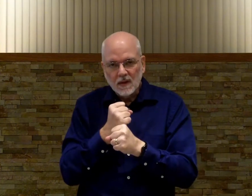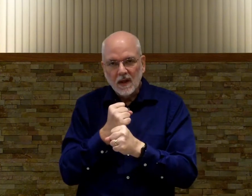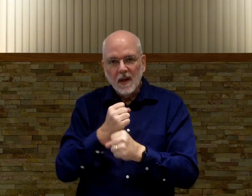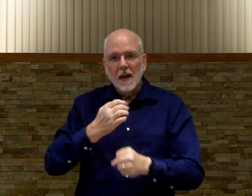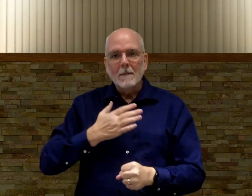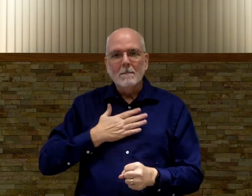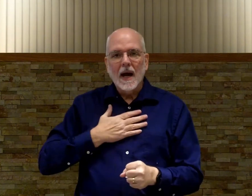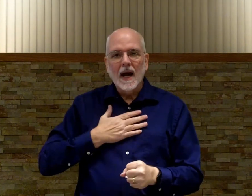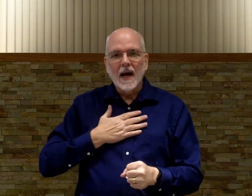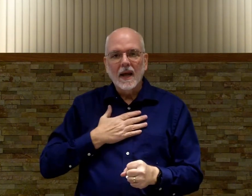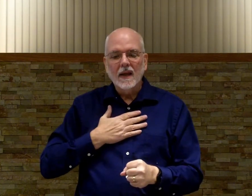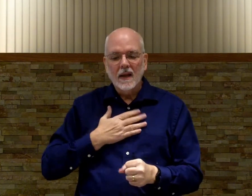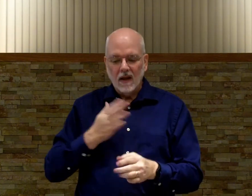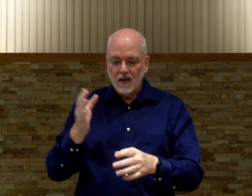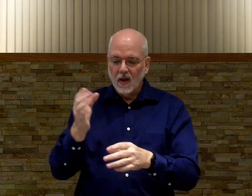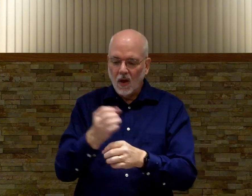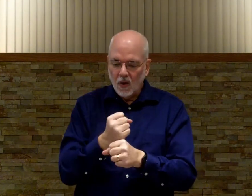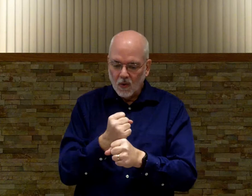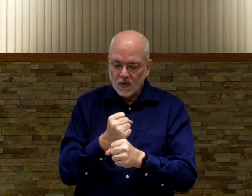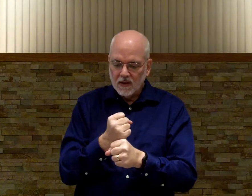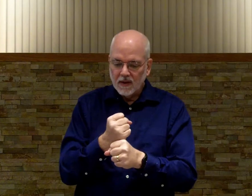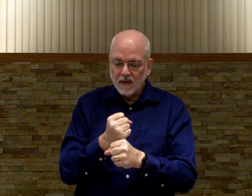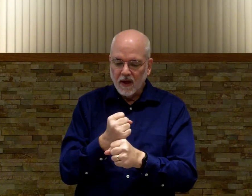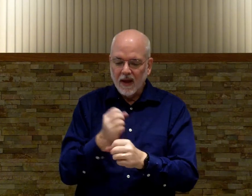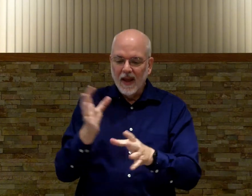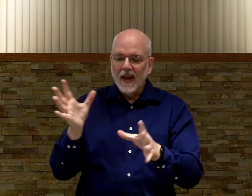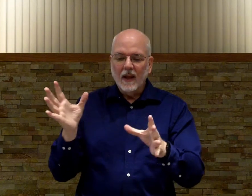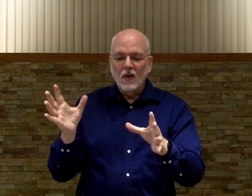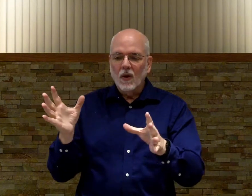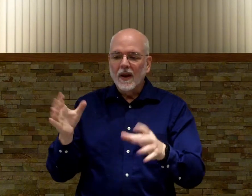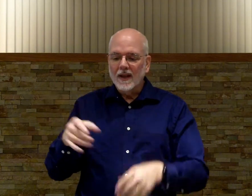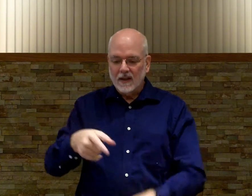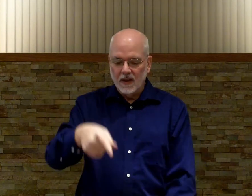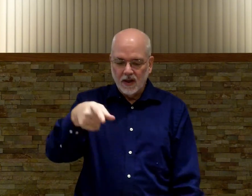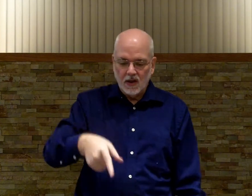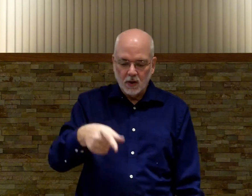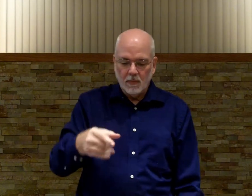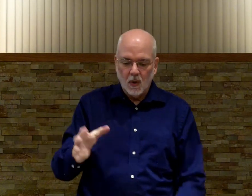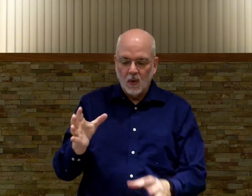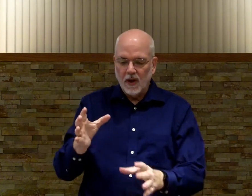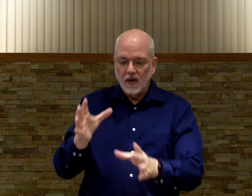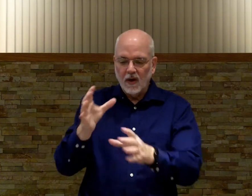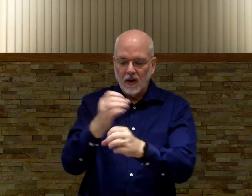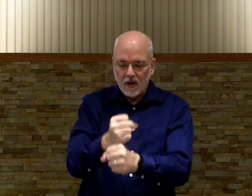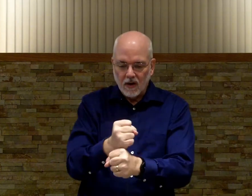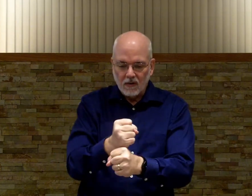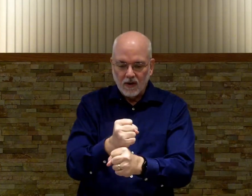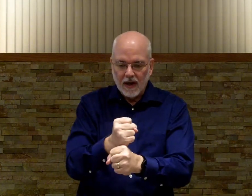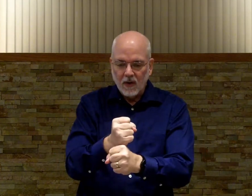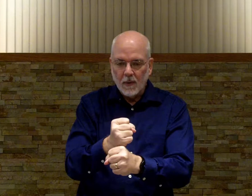my hold okay consider there's a pole here you're going to take and grab